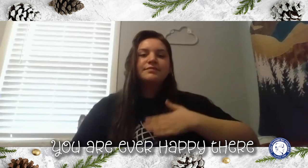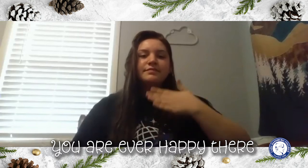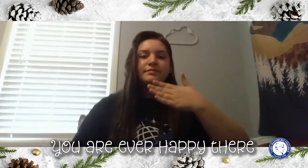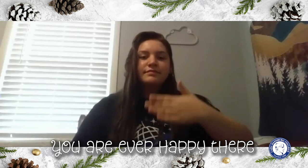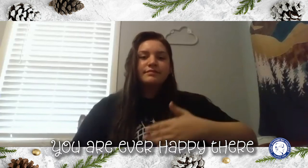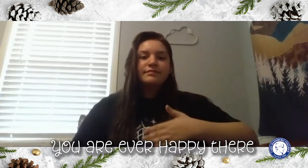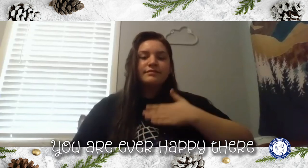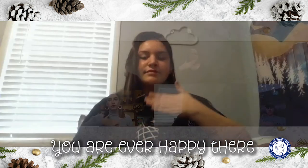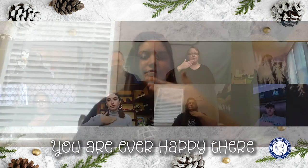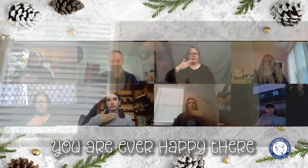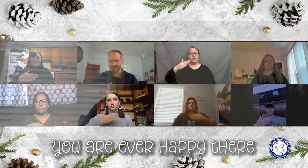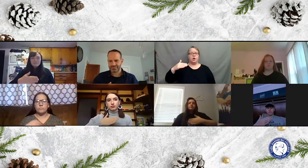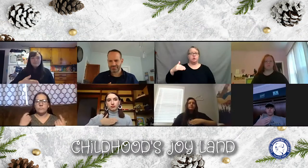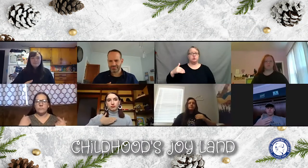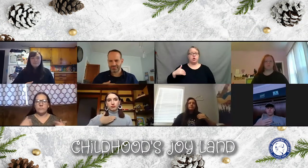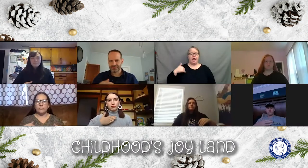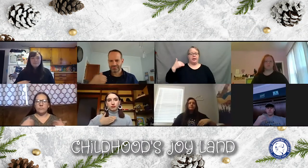land.